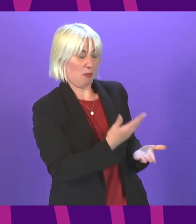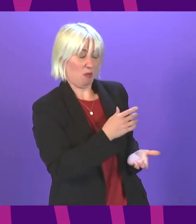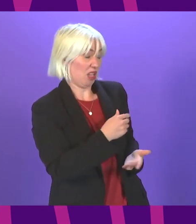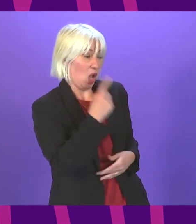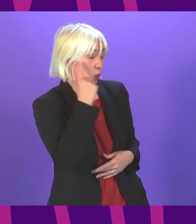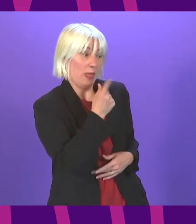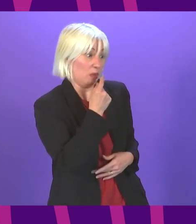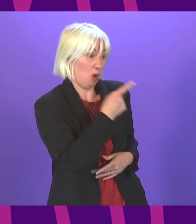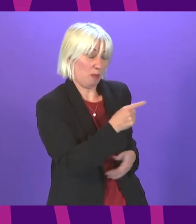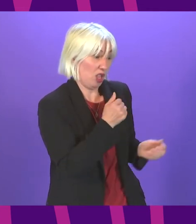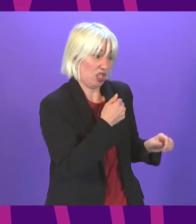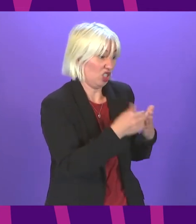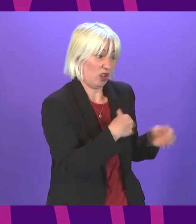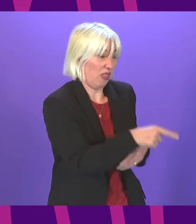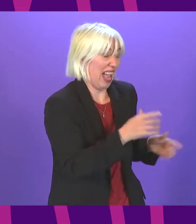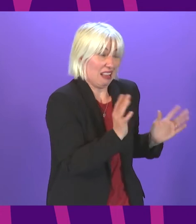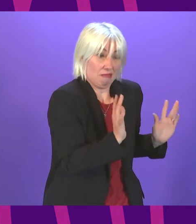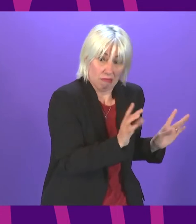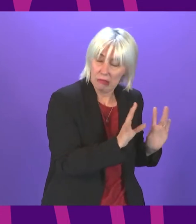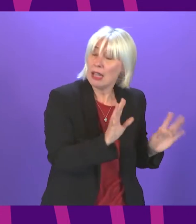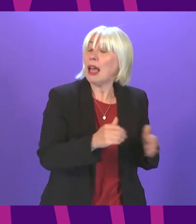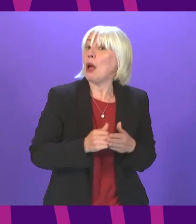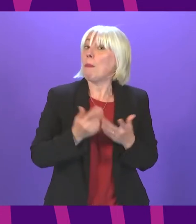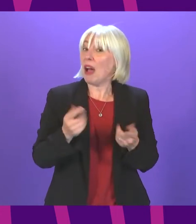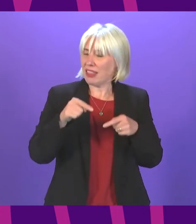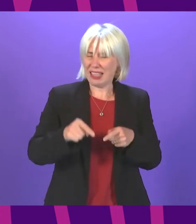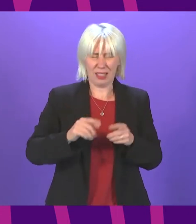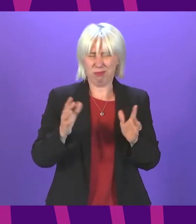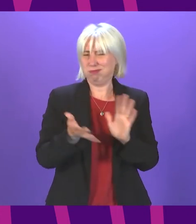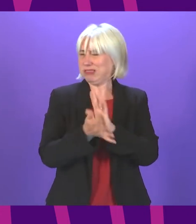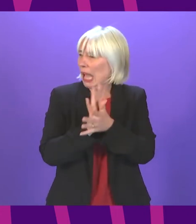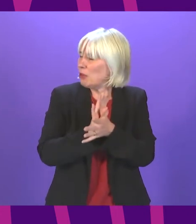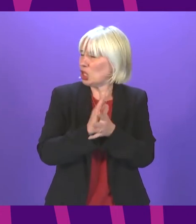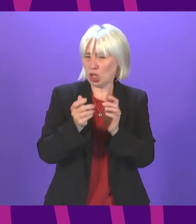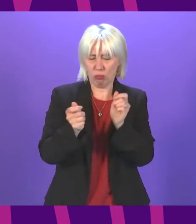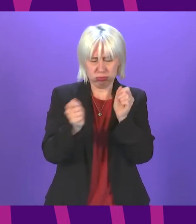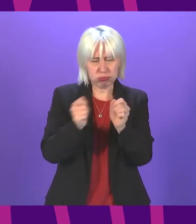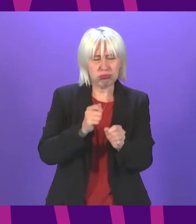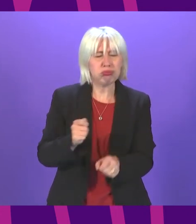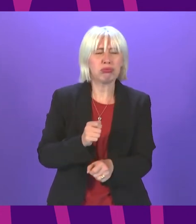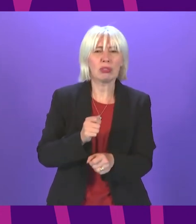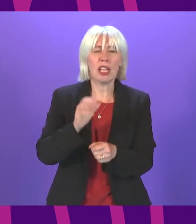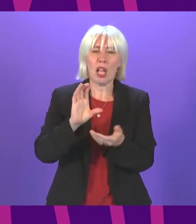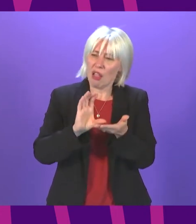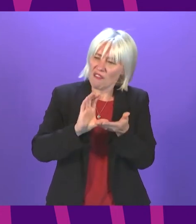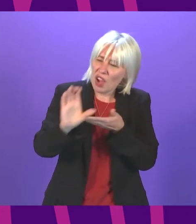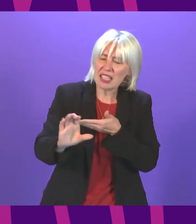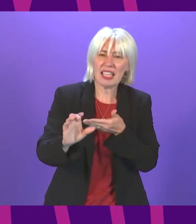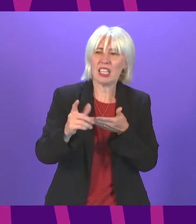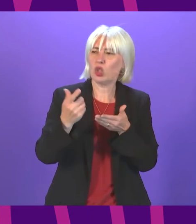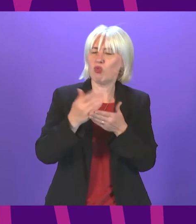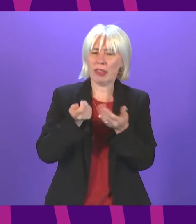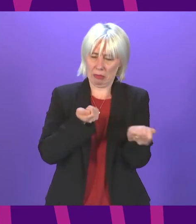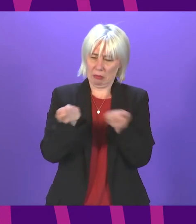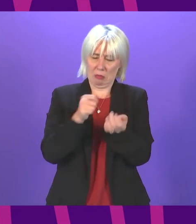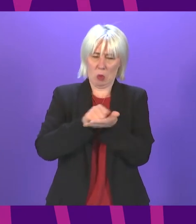On this side of the chamber, we will oppose this damaging reorganisation, which will see funding spent on administration rather